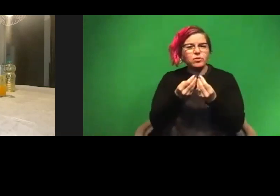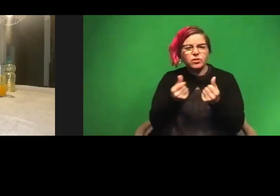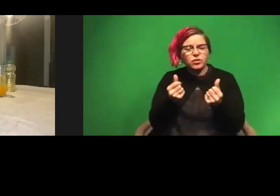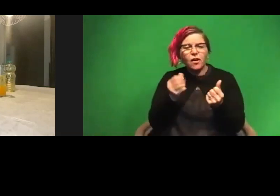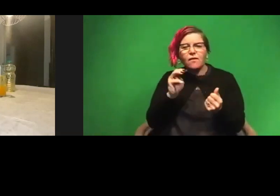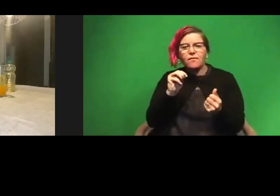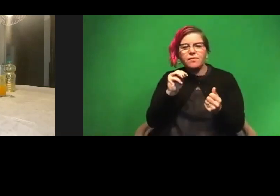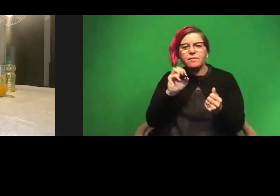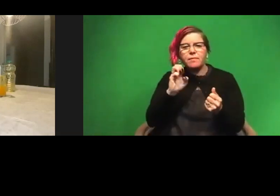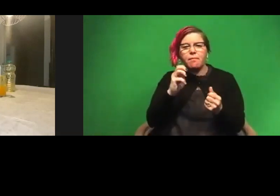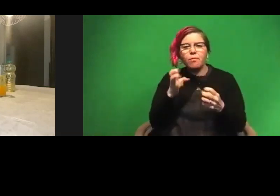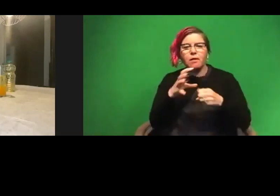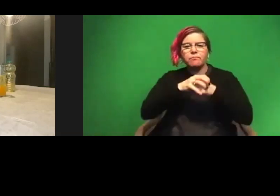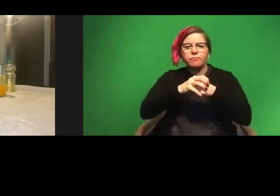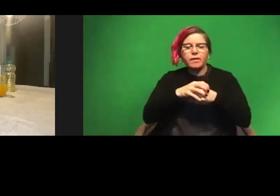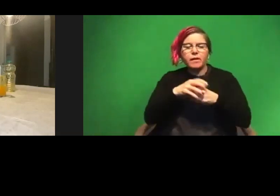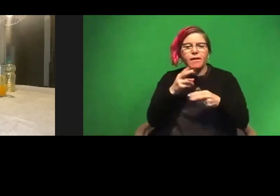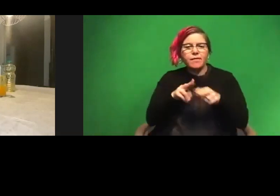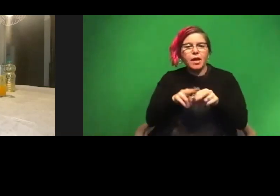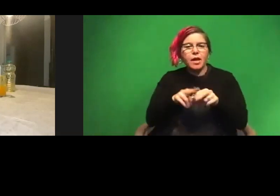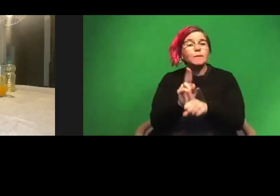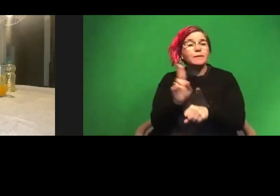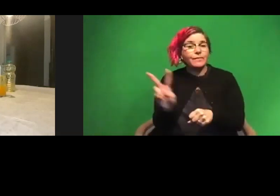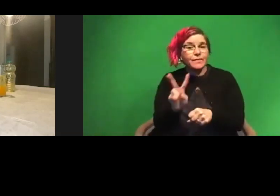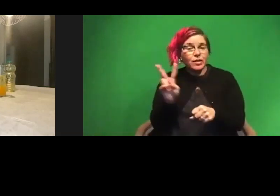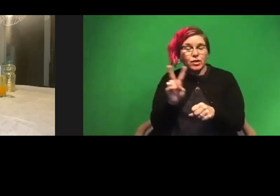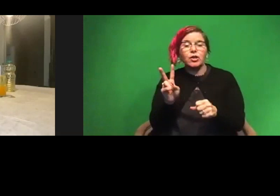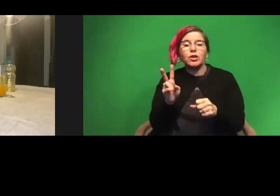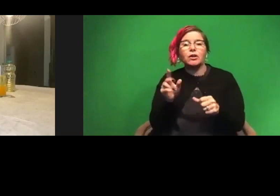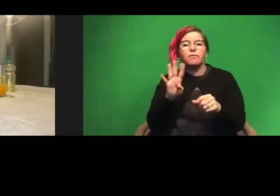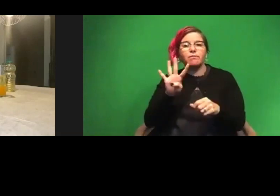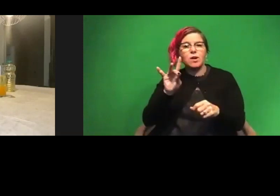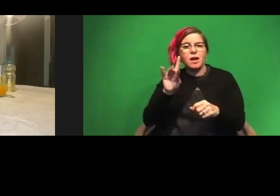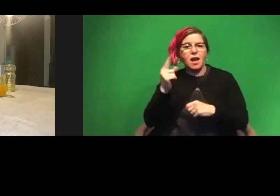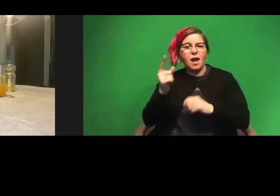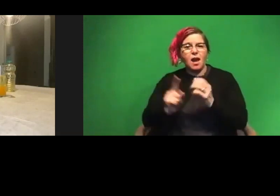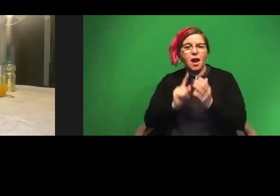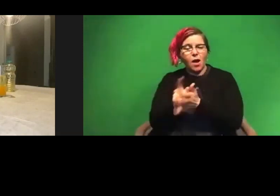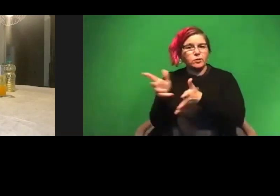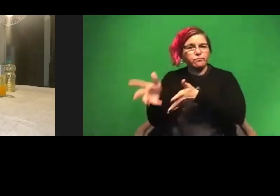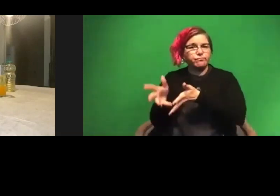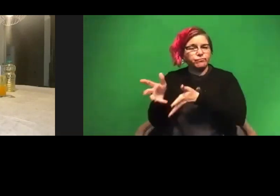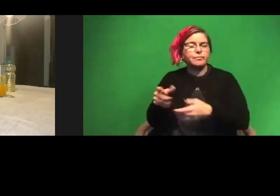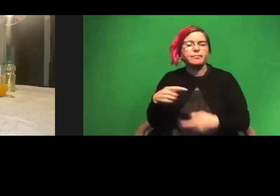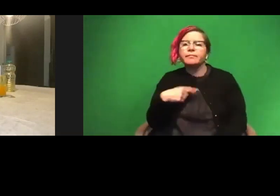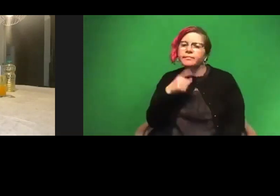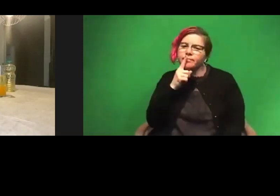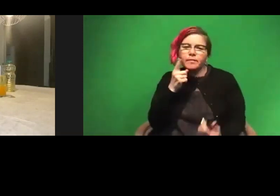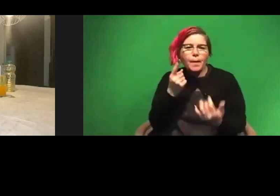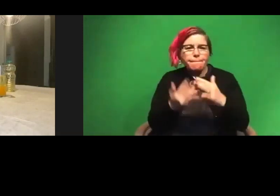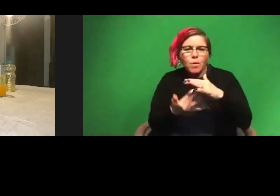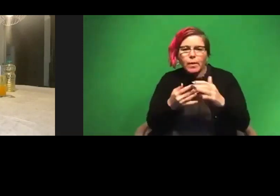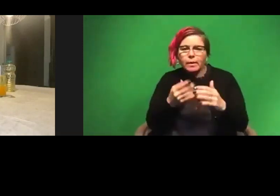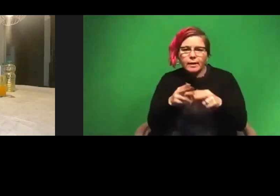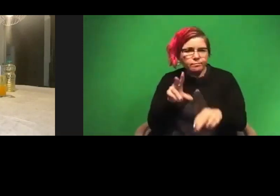of the egg using vinegar and incubating it for 48 hours. And this is not a boiled egg. This is a raw egg that